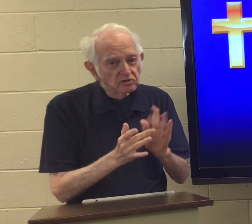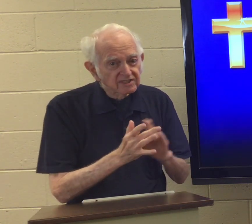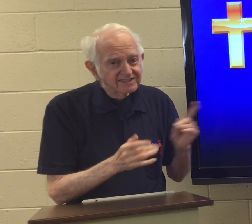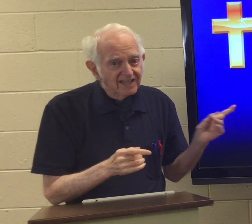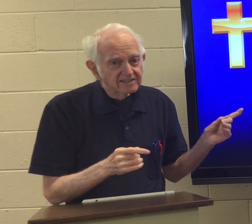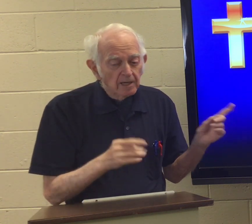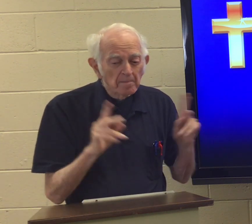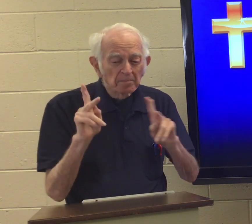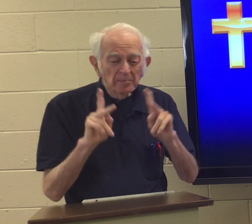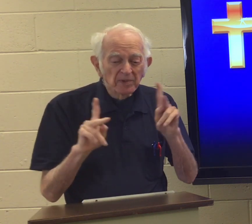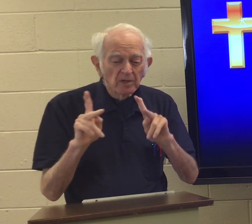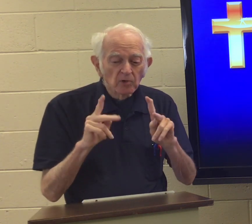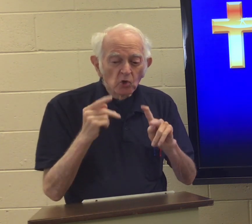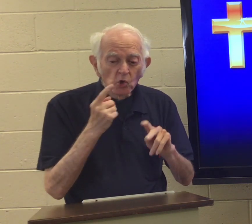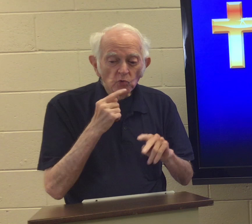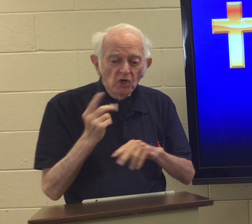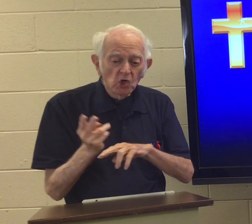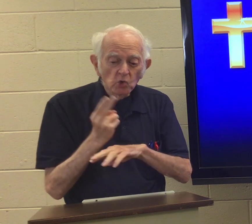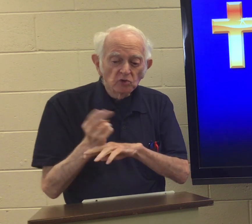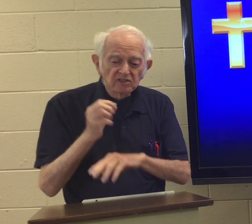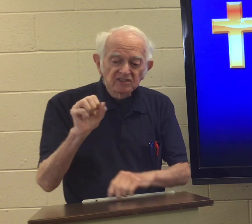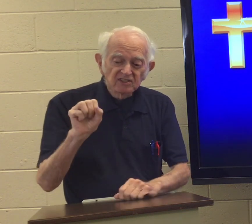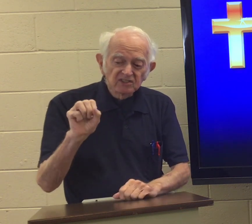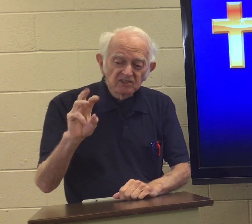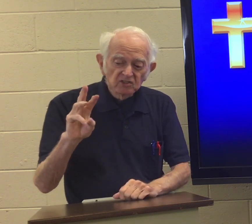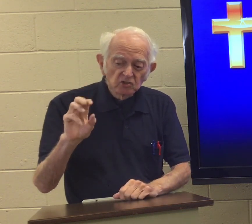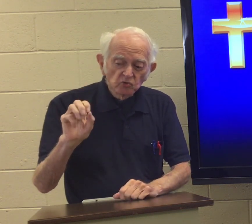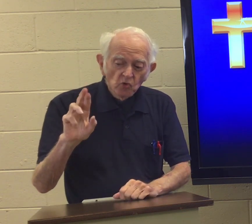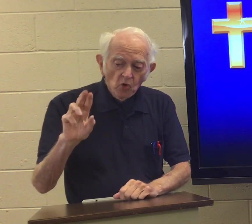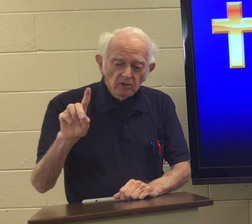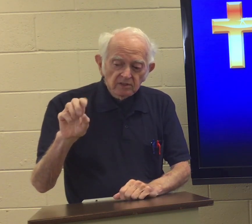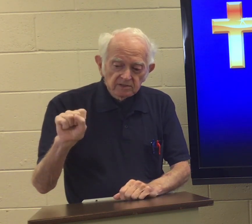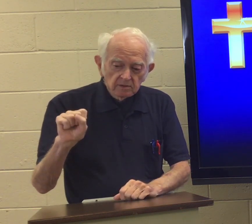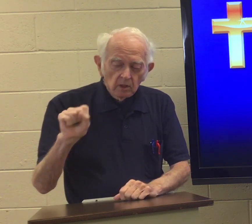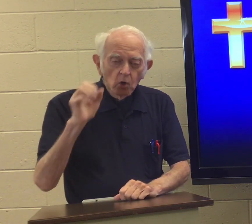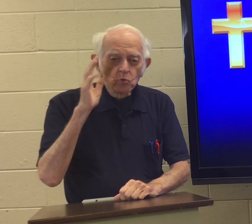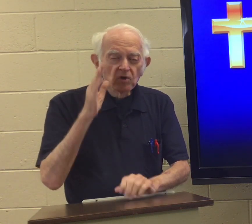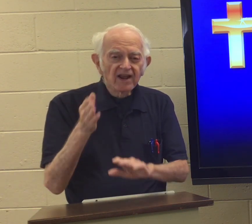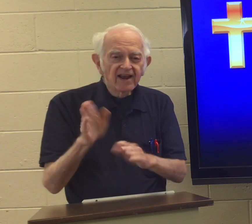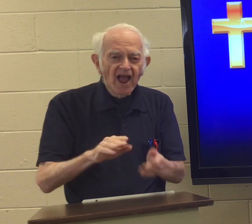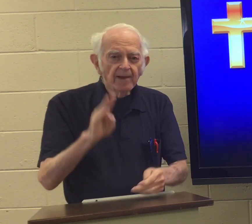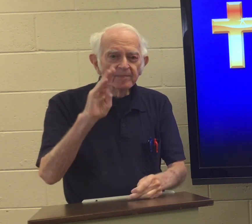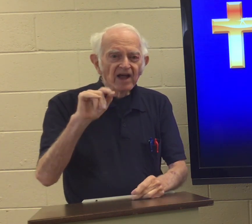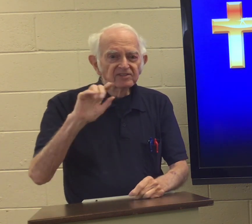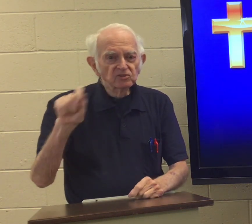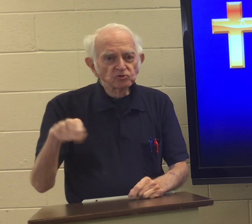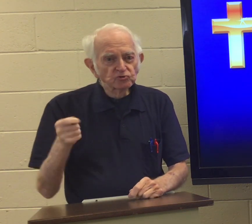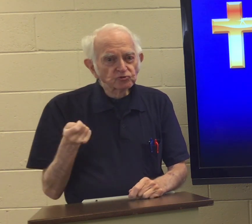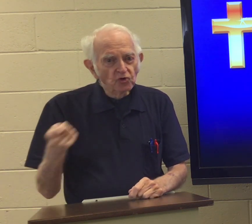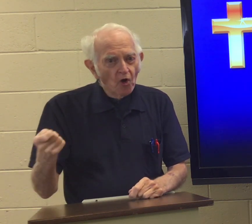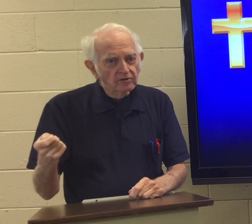That's what Jesus said. People who use swords will die by swords.